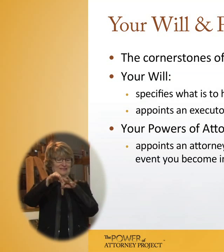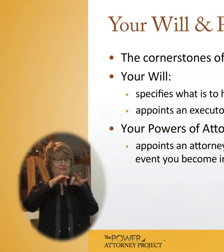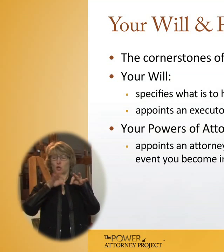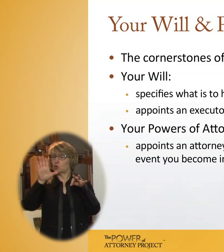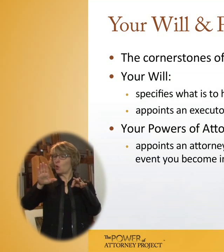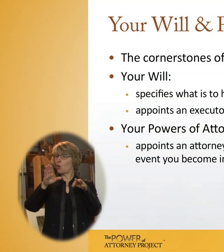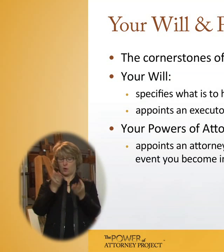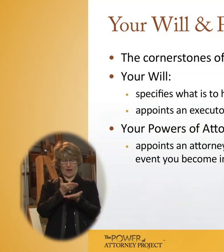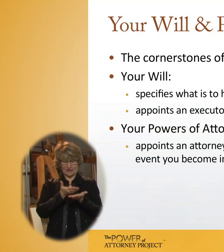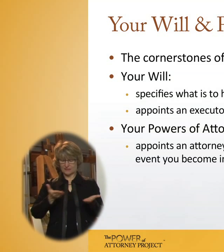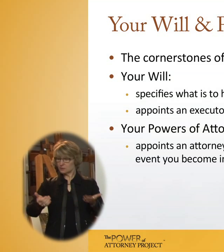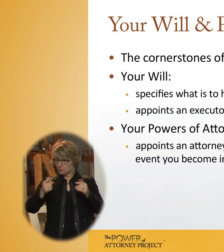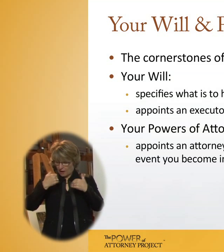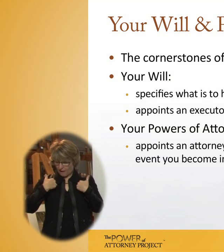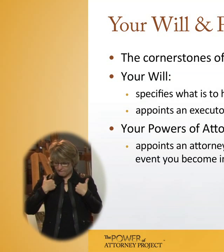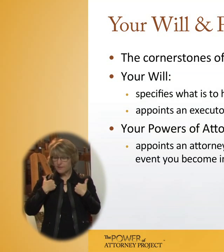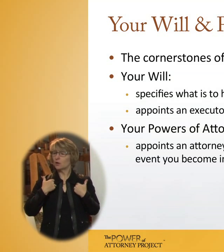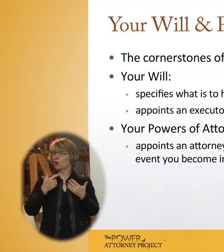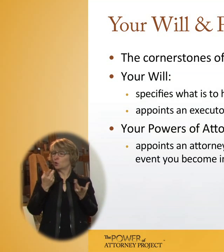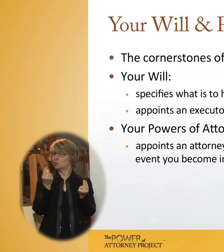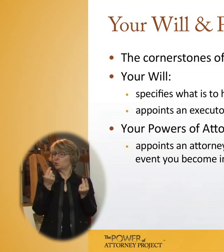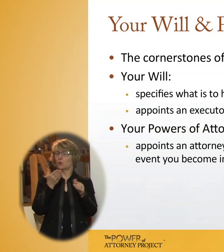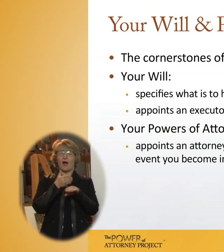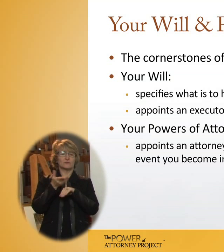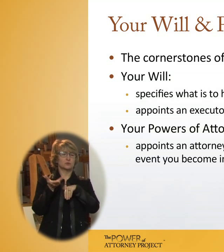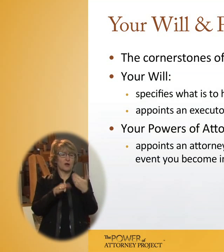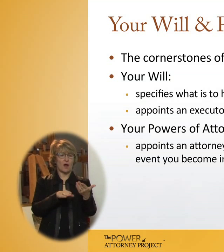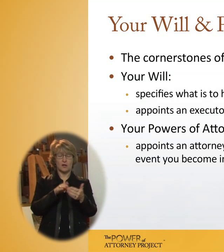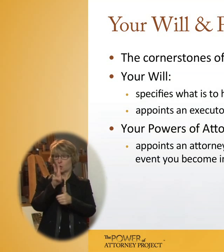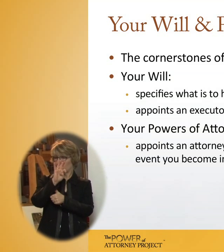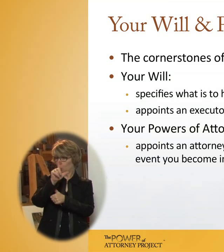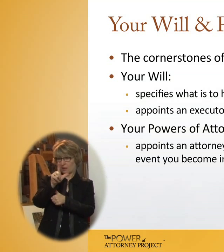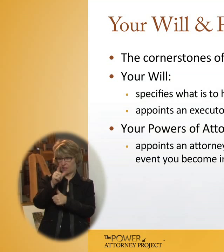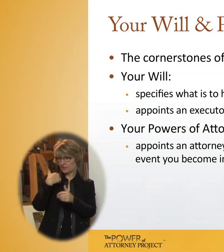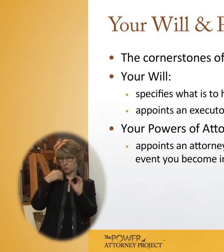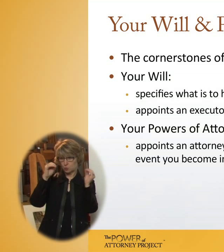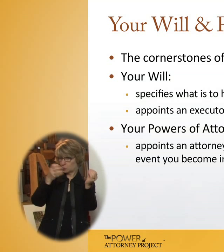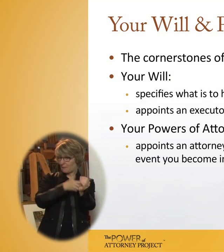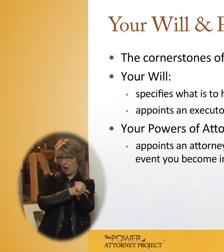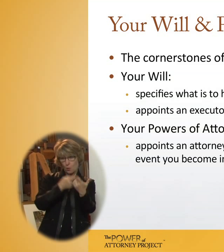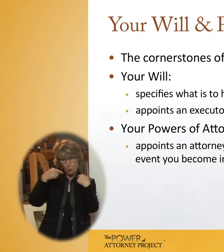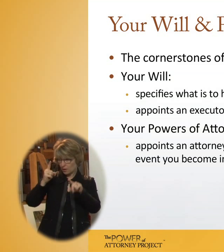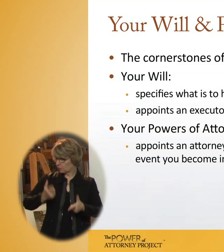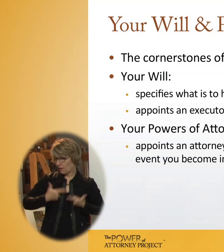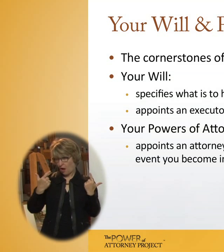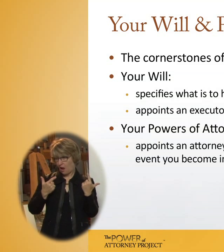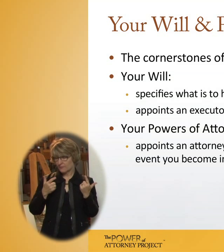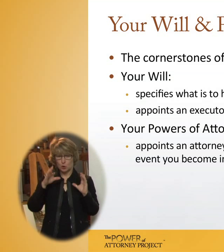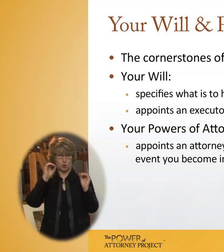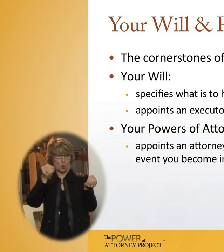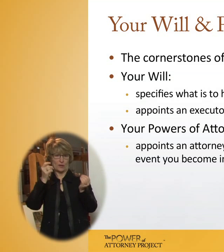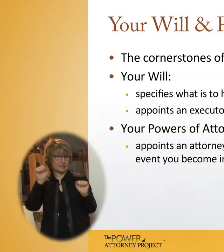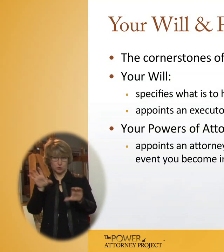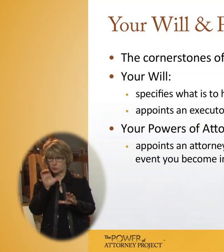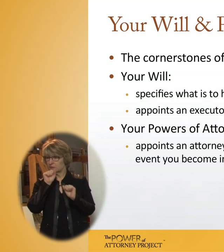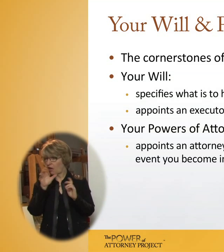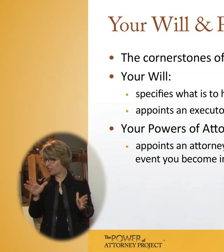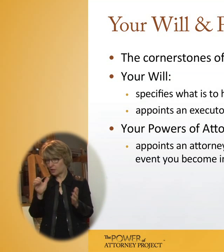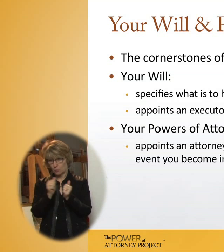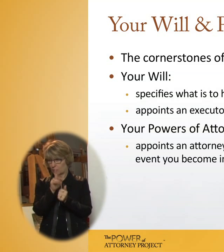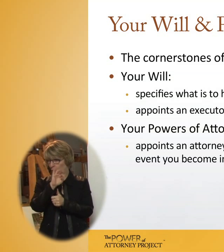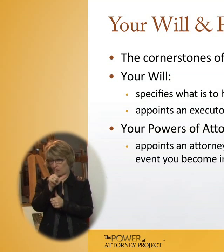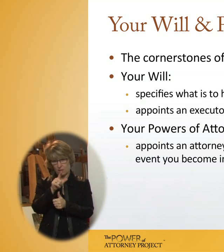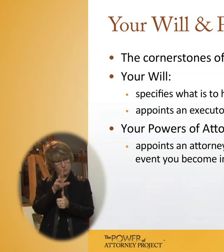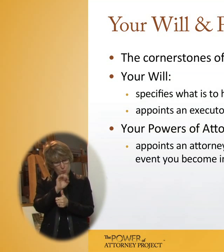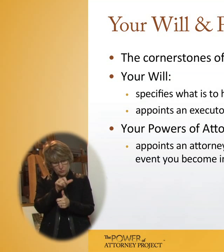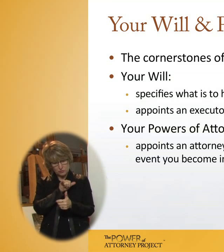assets when you die. Your will has no force or effect during the time that you're alive. Nobody can do anything with your